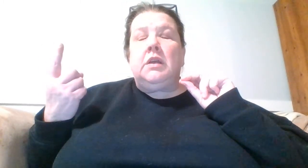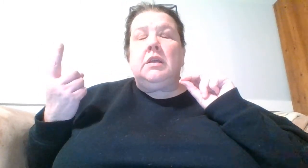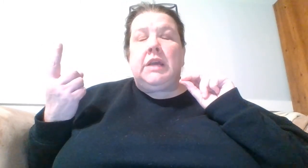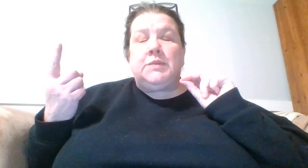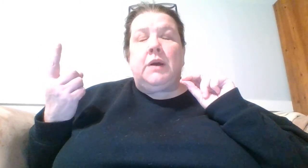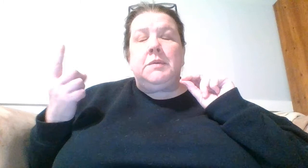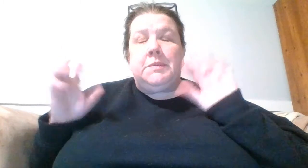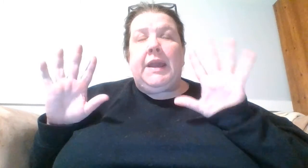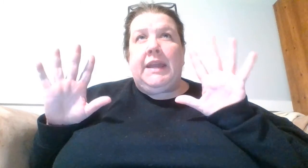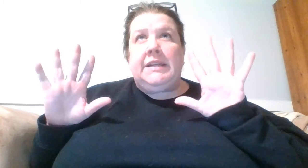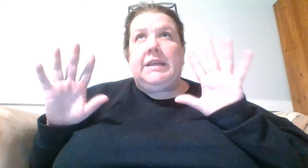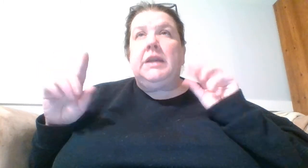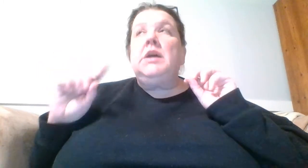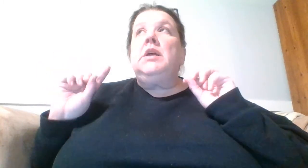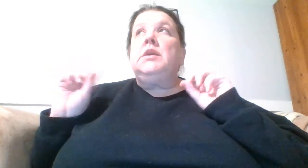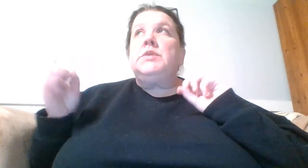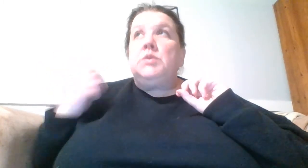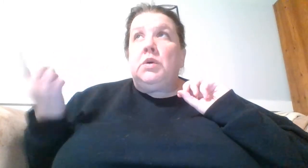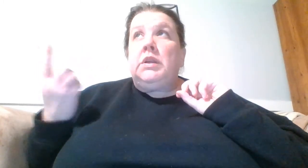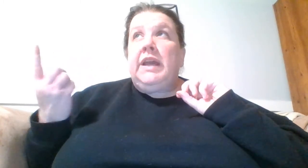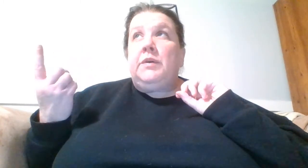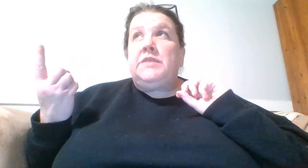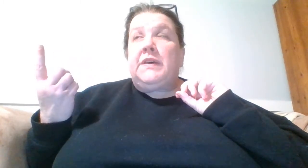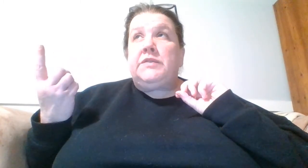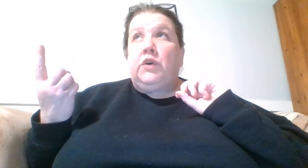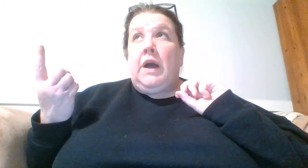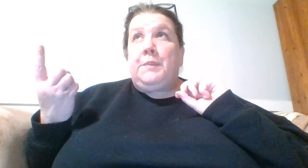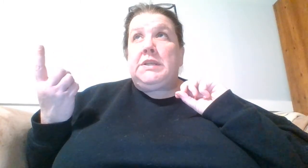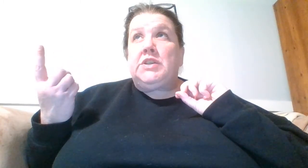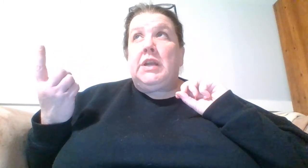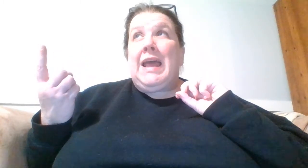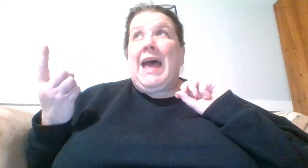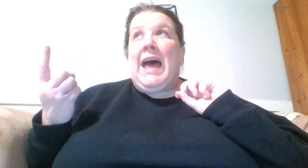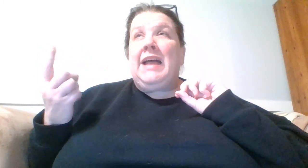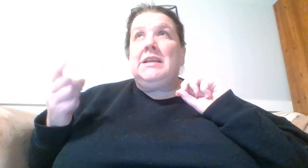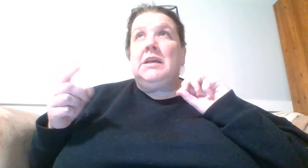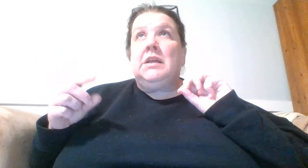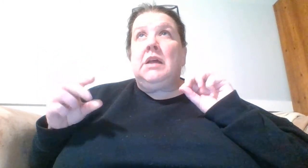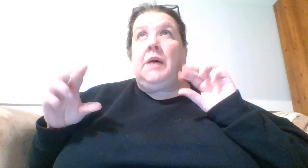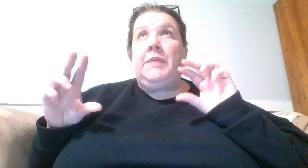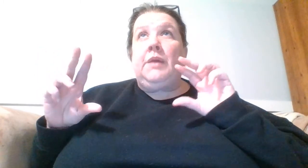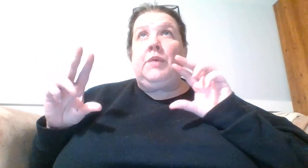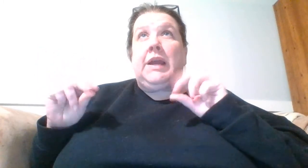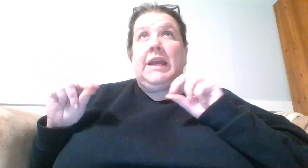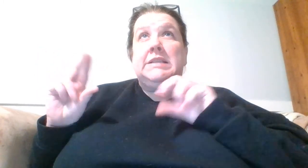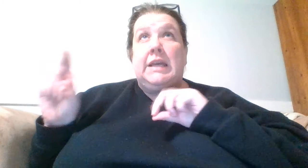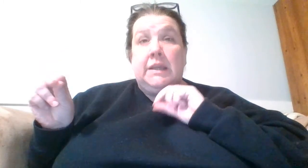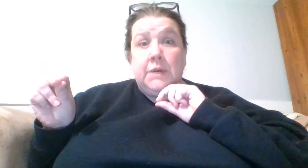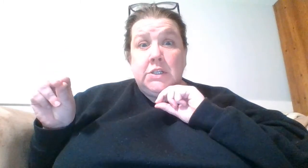Yes, welcome to my ADD. There was the World Language Festival competition and they recognized sign language.